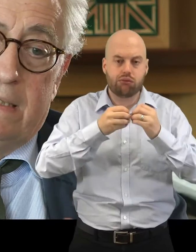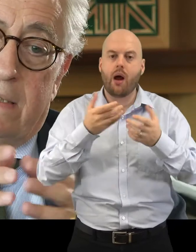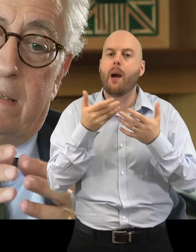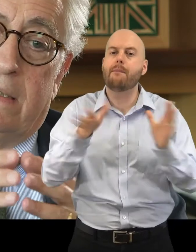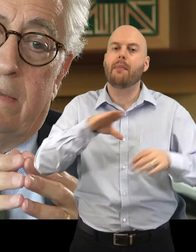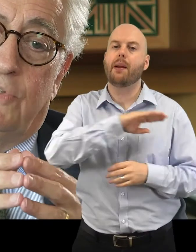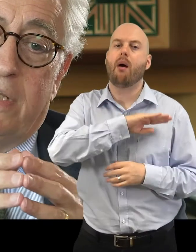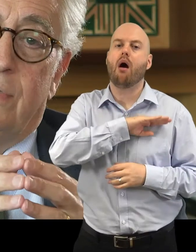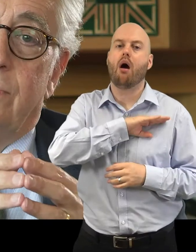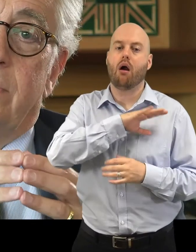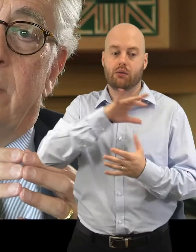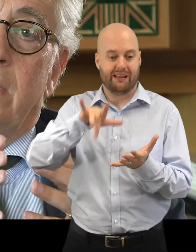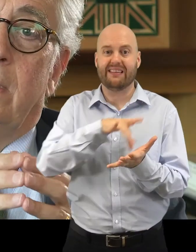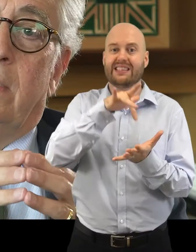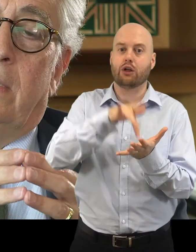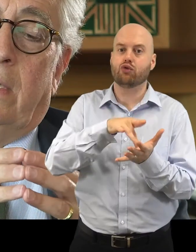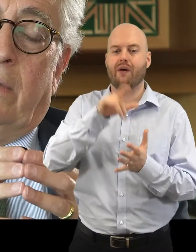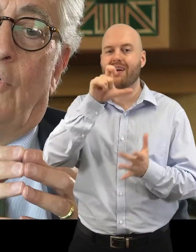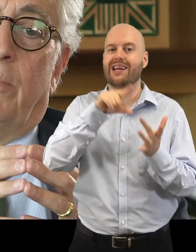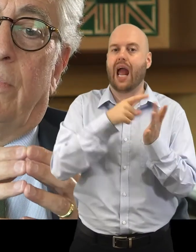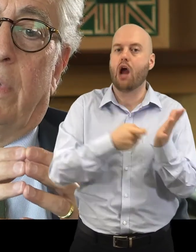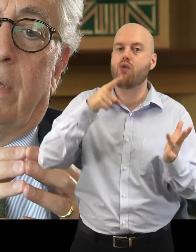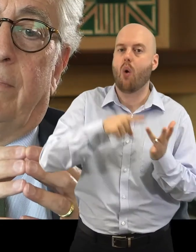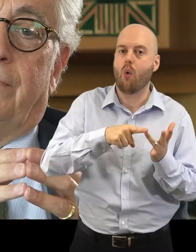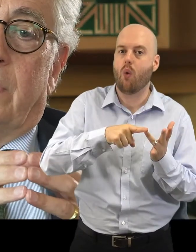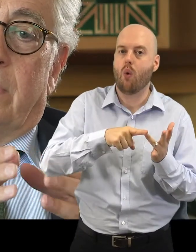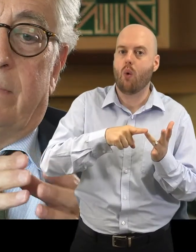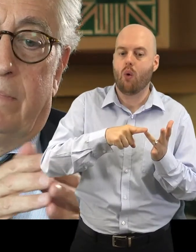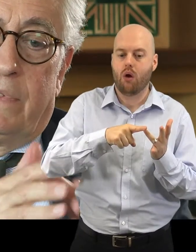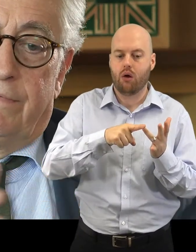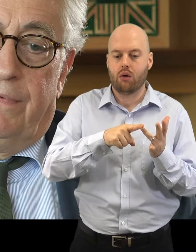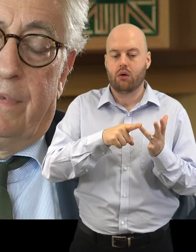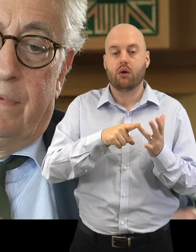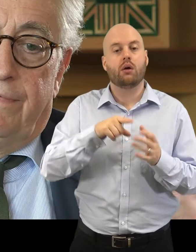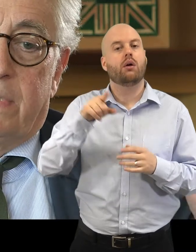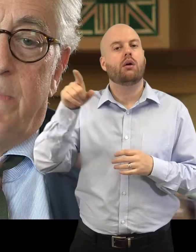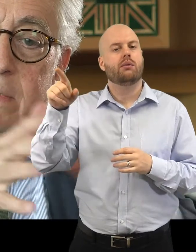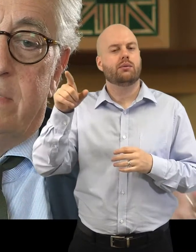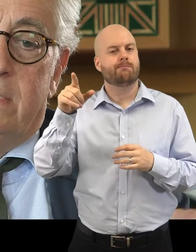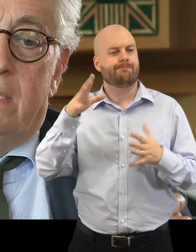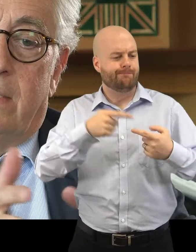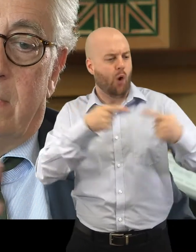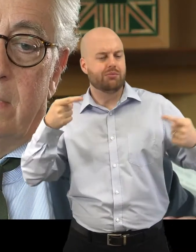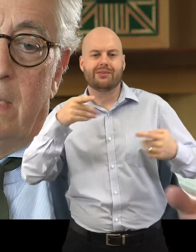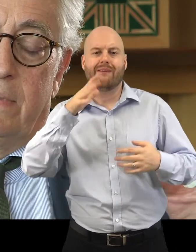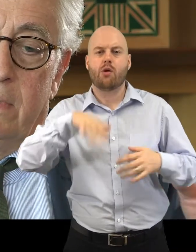adjacent to the former Fatimid City and the